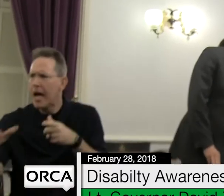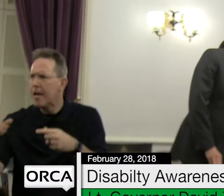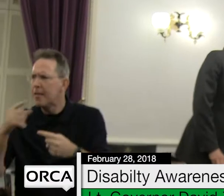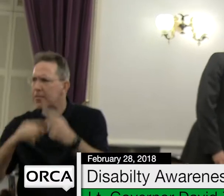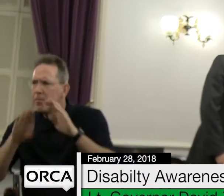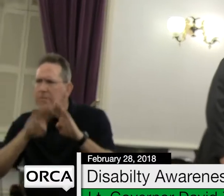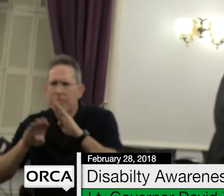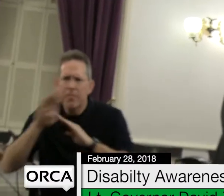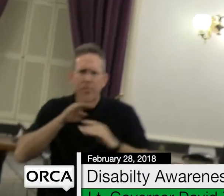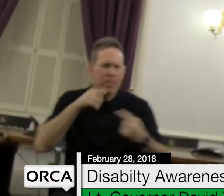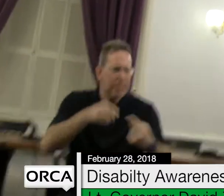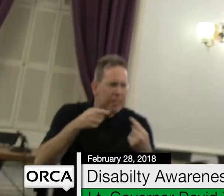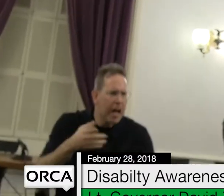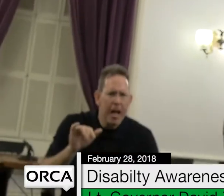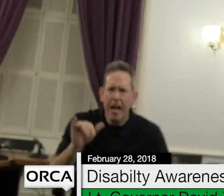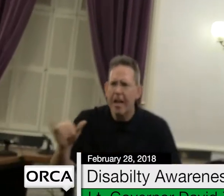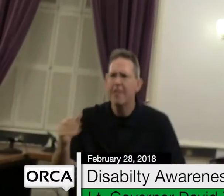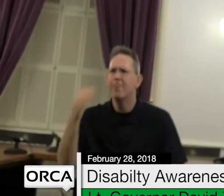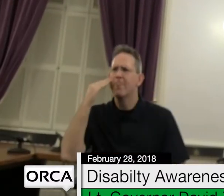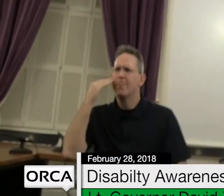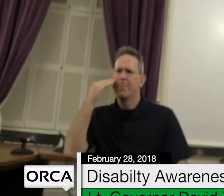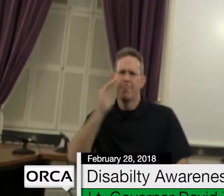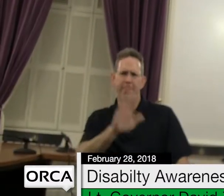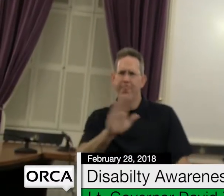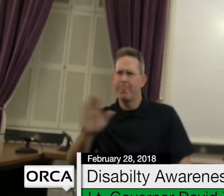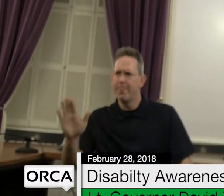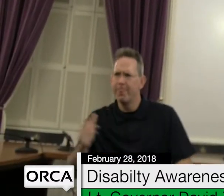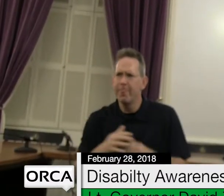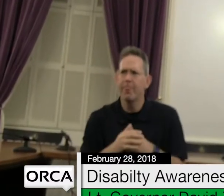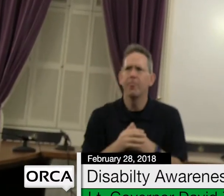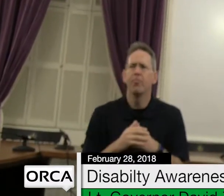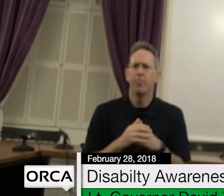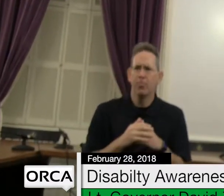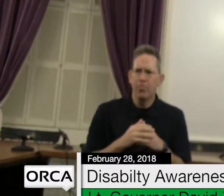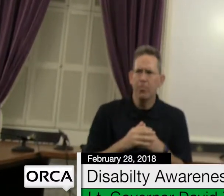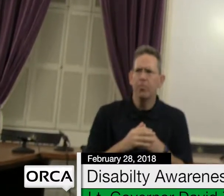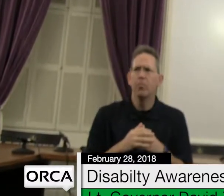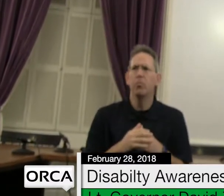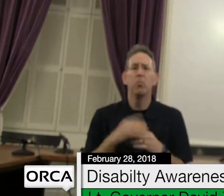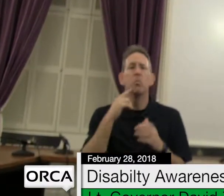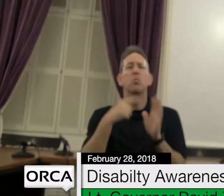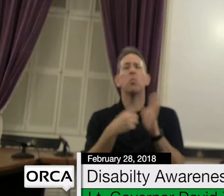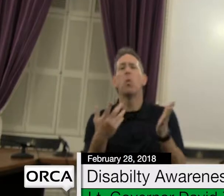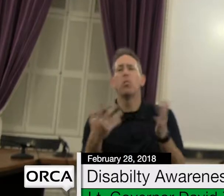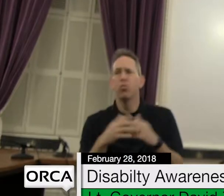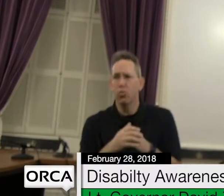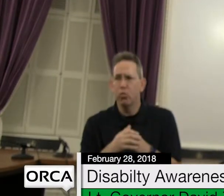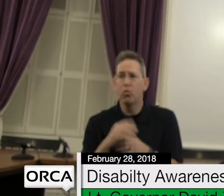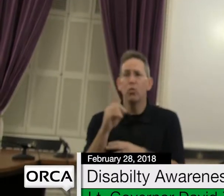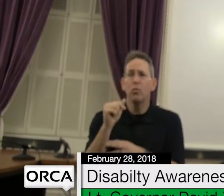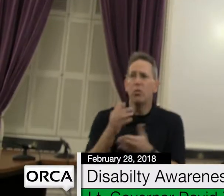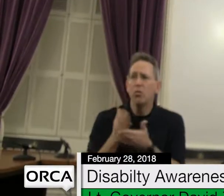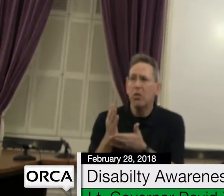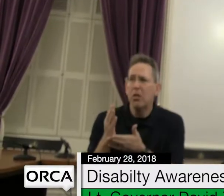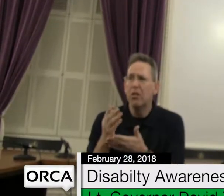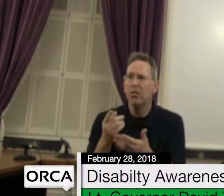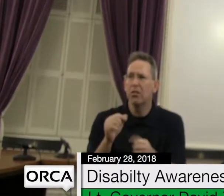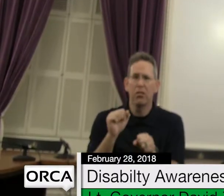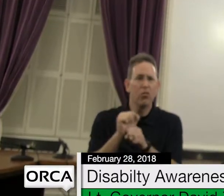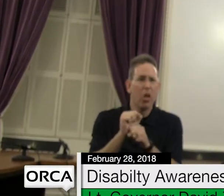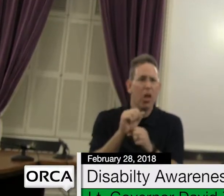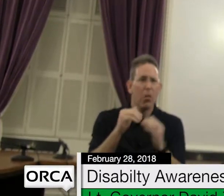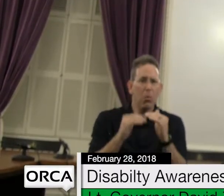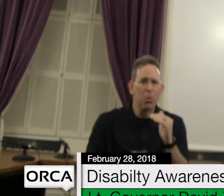living, whether it be issues with disabilities, whether it be economics, whether it be